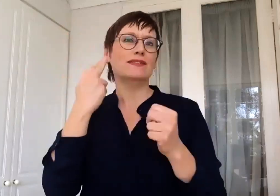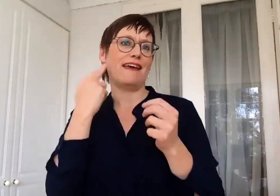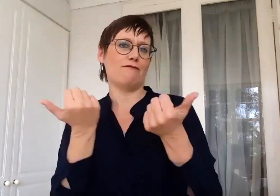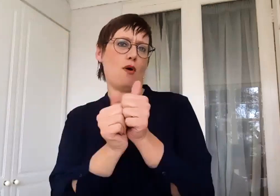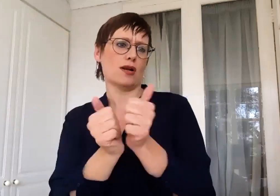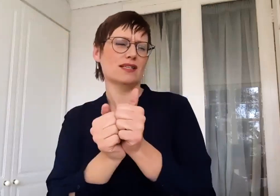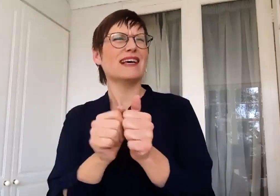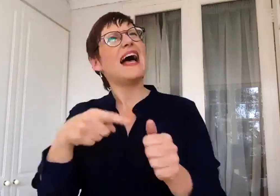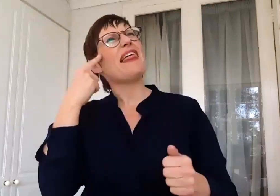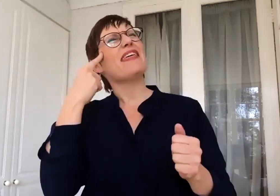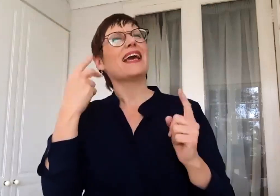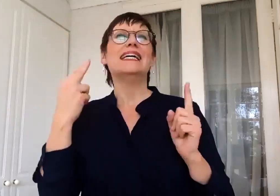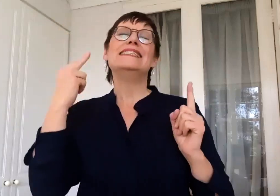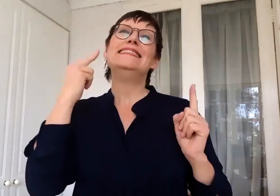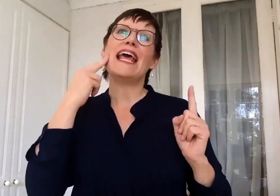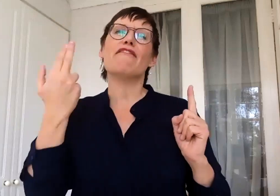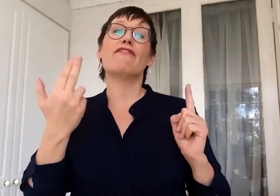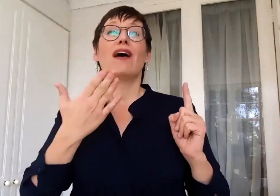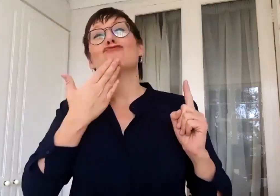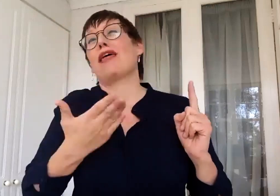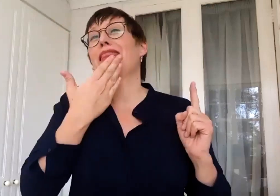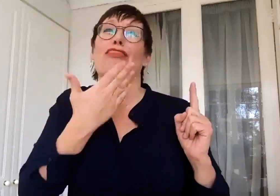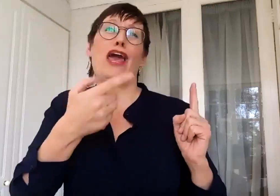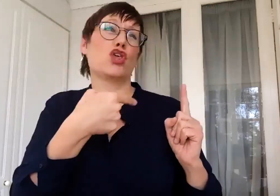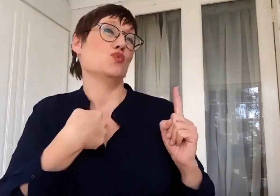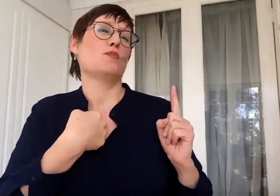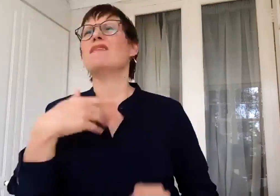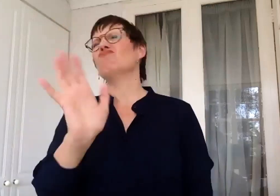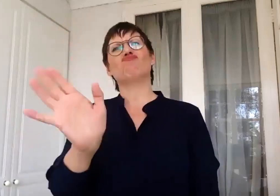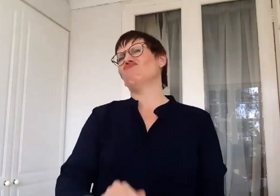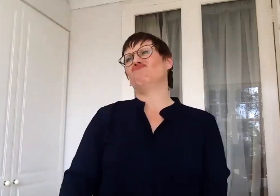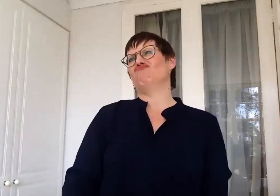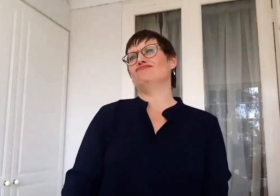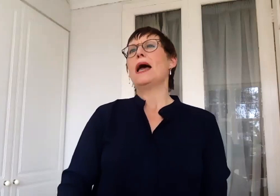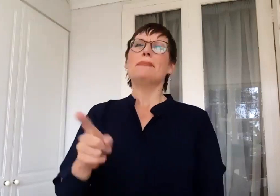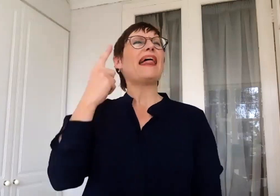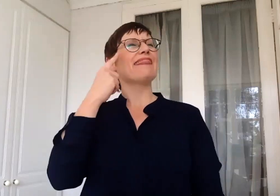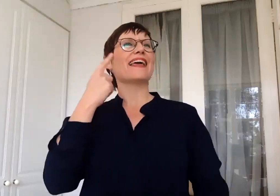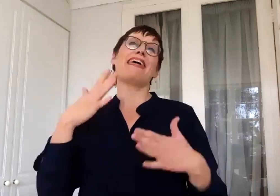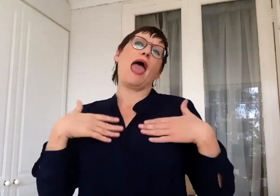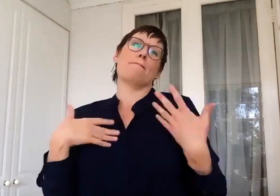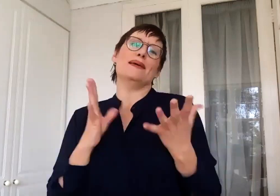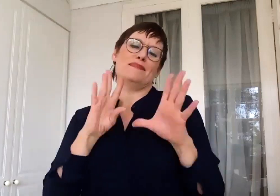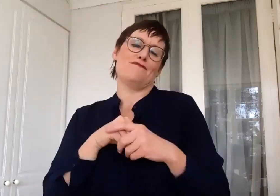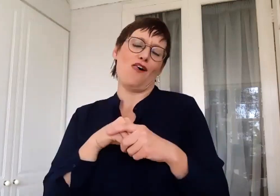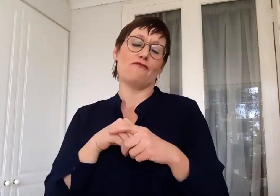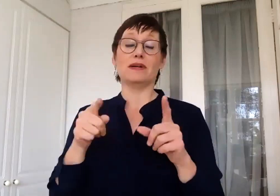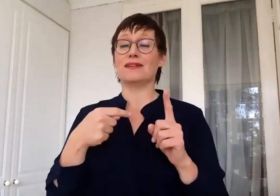me. I think they're just happy to be working with me. And, no, but I'm still an outsider, hey? One is never truly an